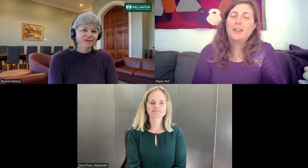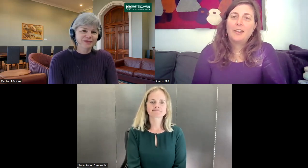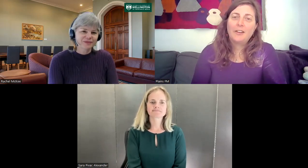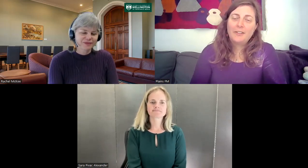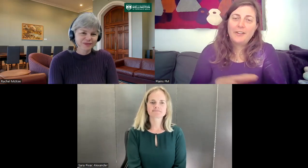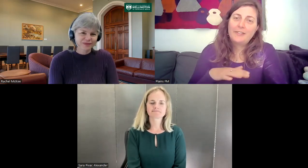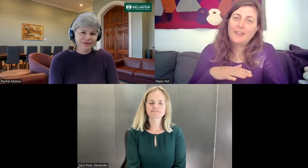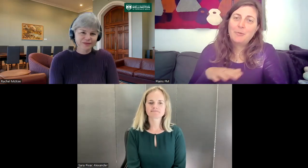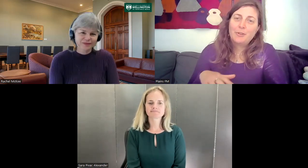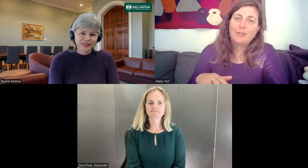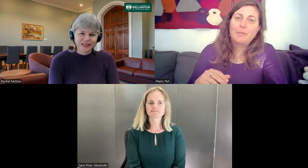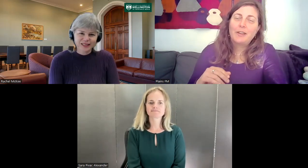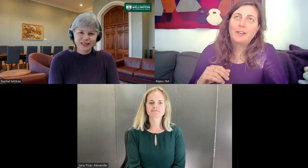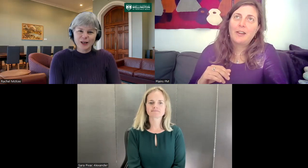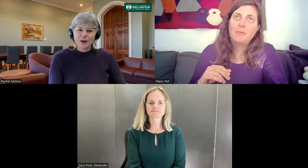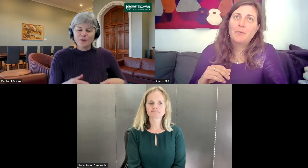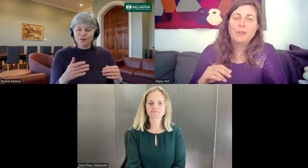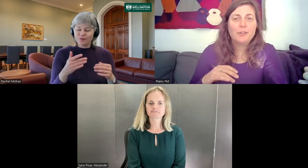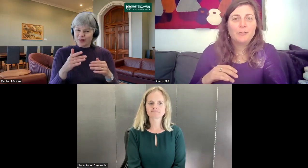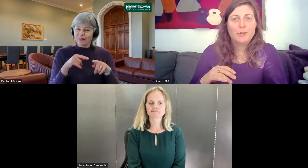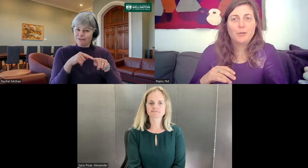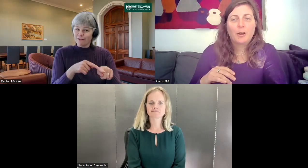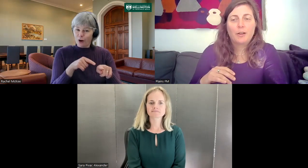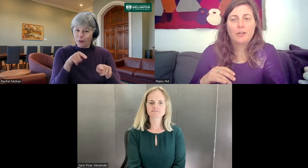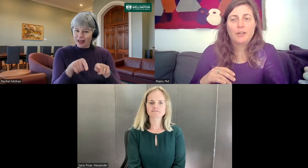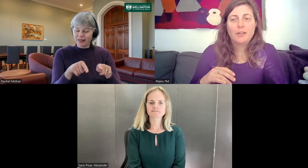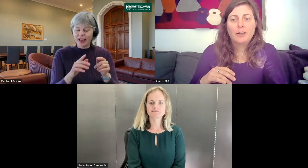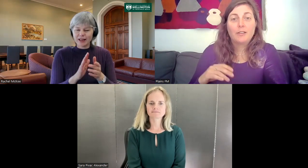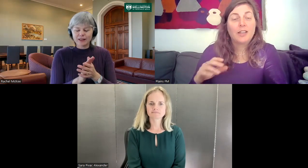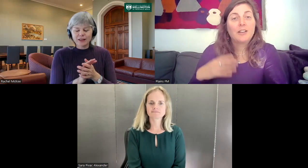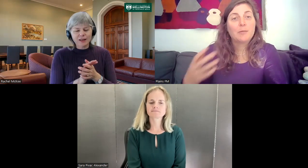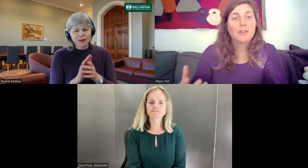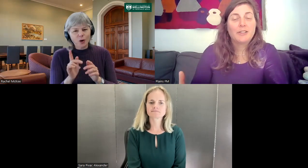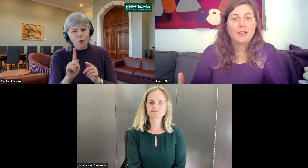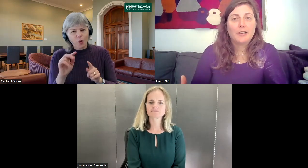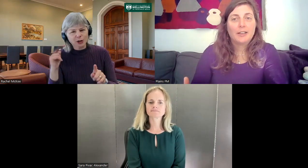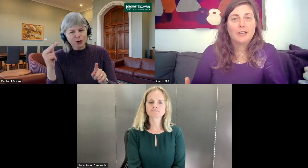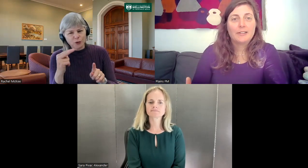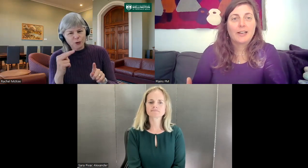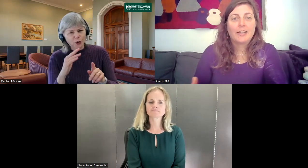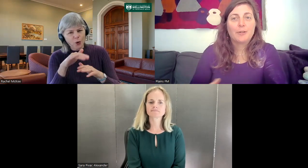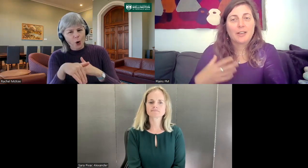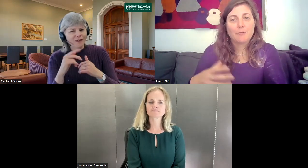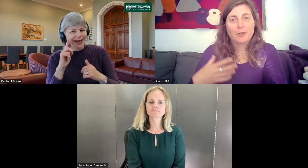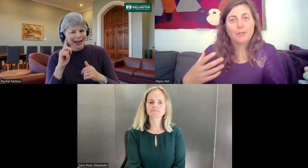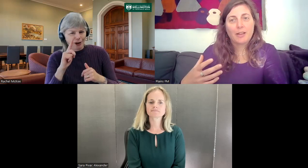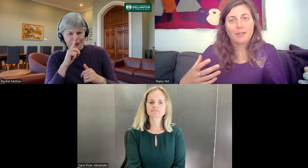On this same sort of topic, what's your view on the hearing community learning sign language and the role that